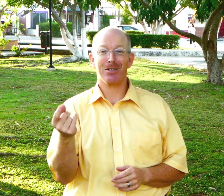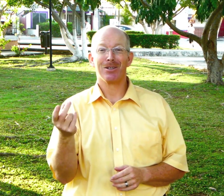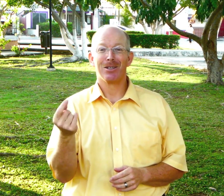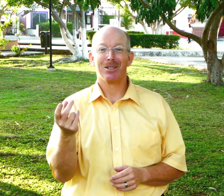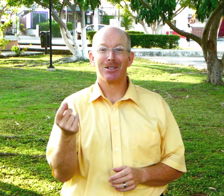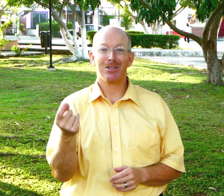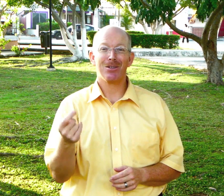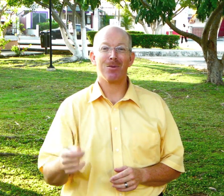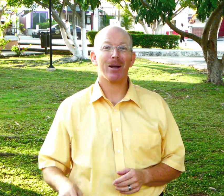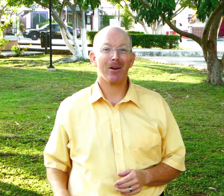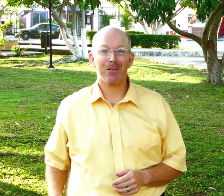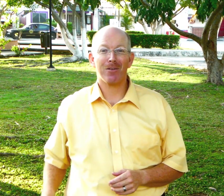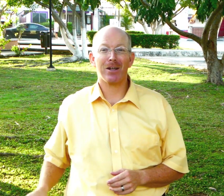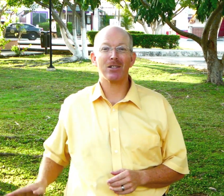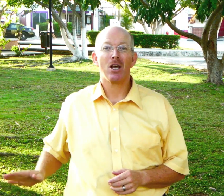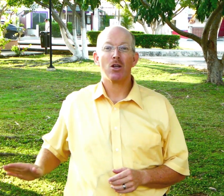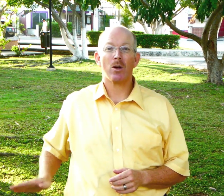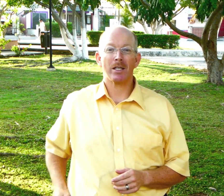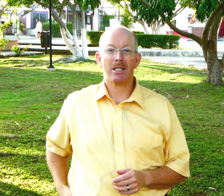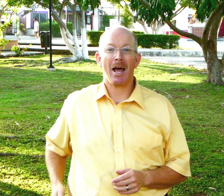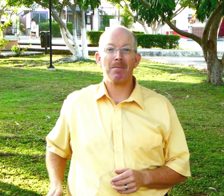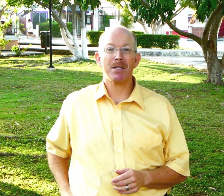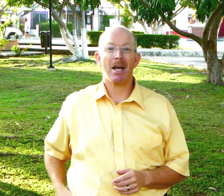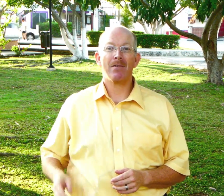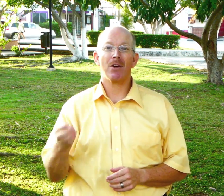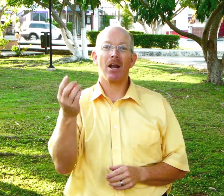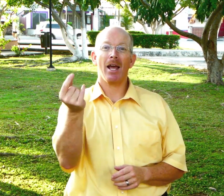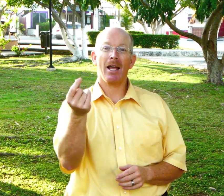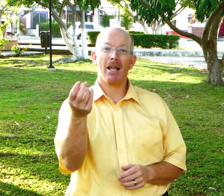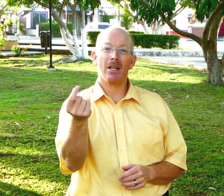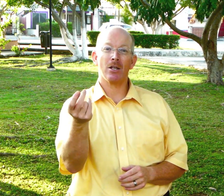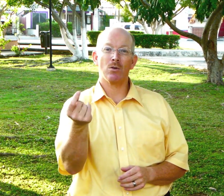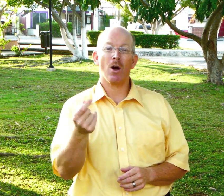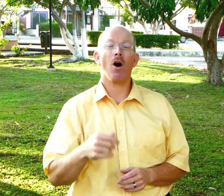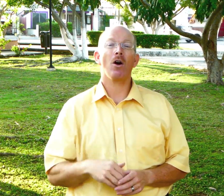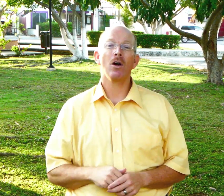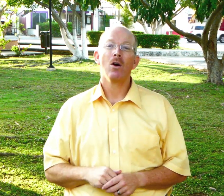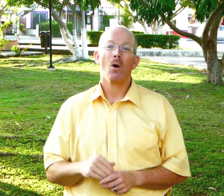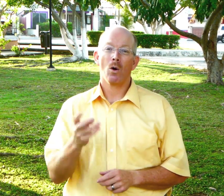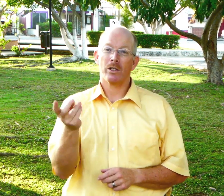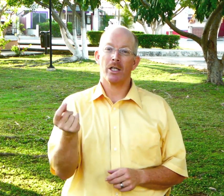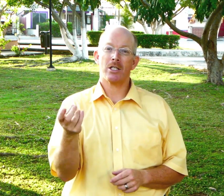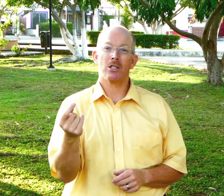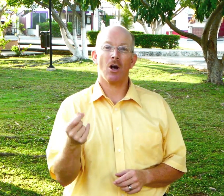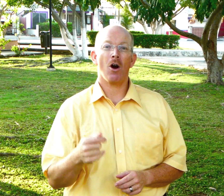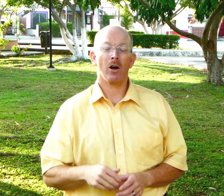do the wiggle of the fingers you can slap the side of your leg and then do dog or just dog